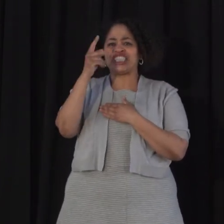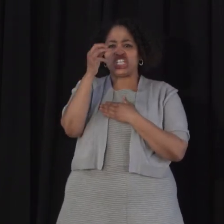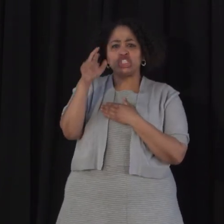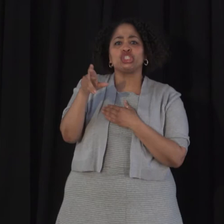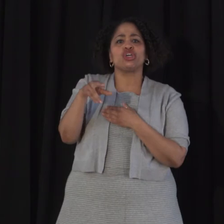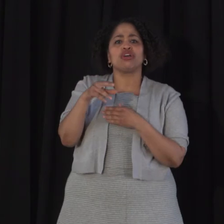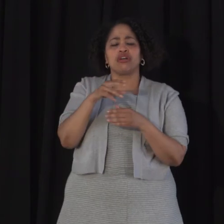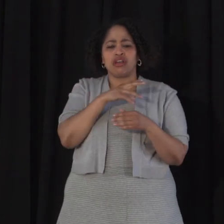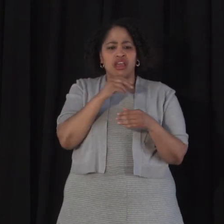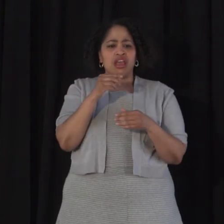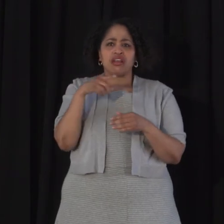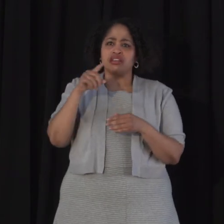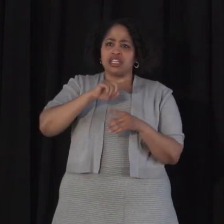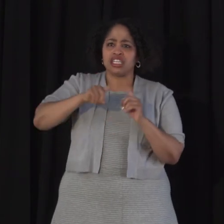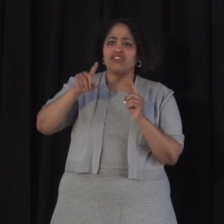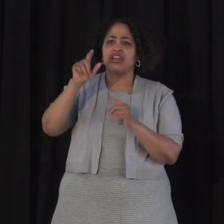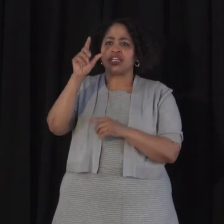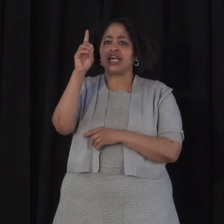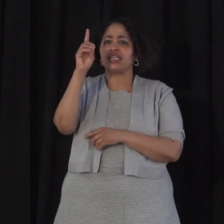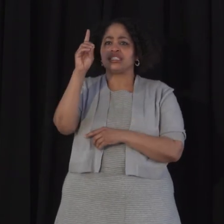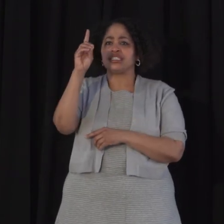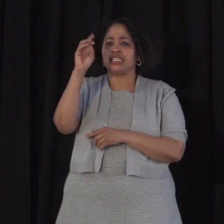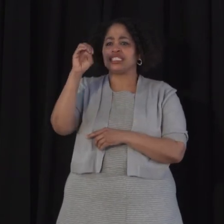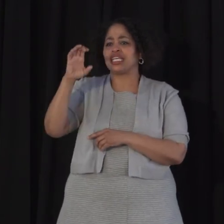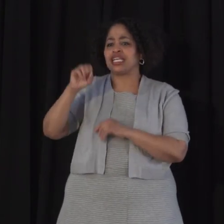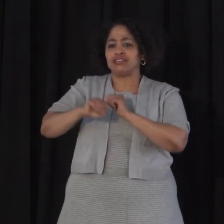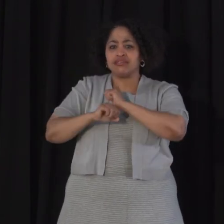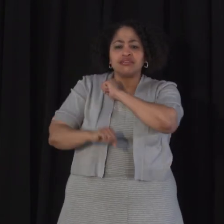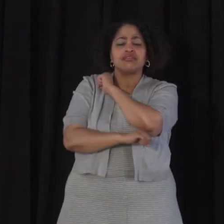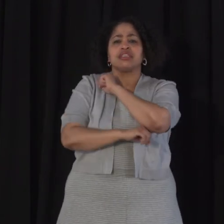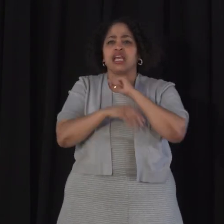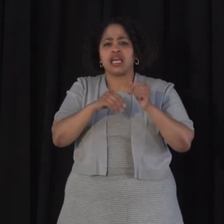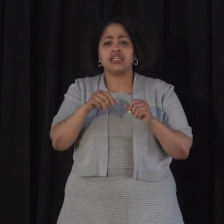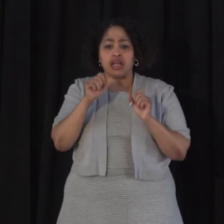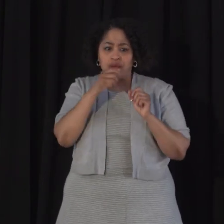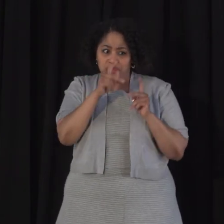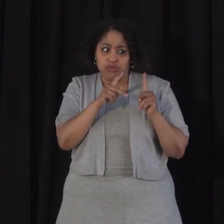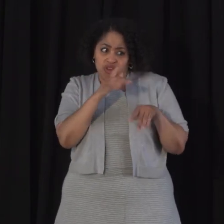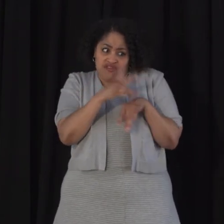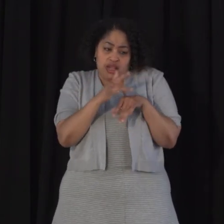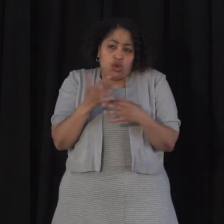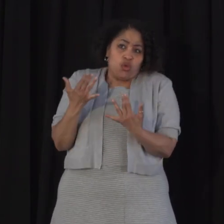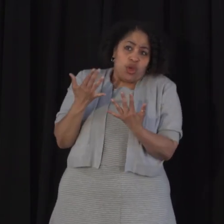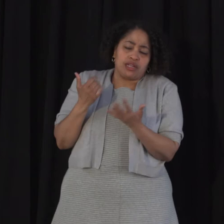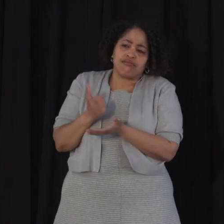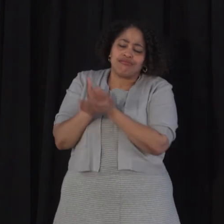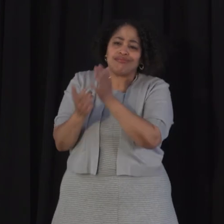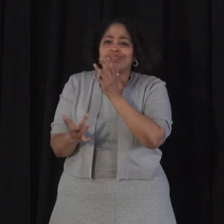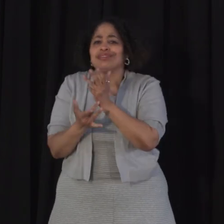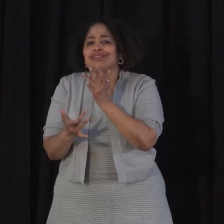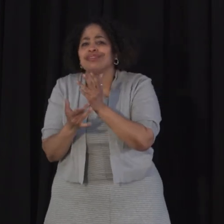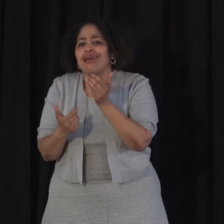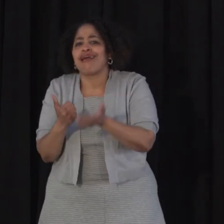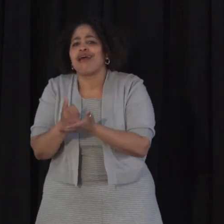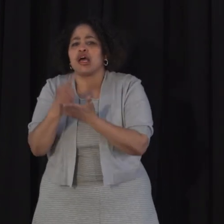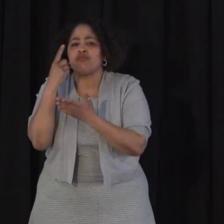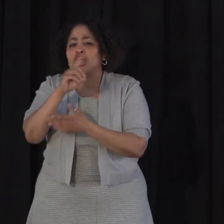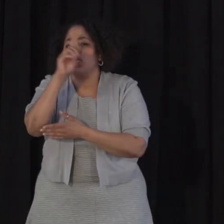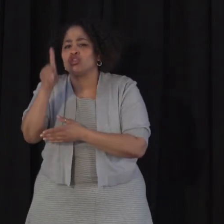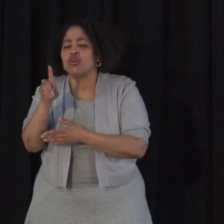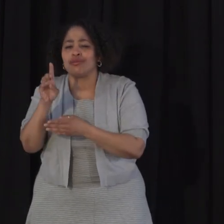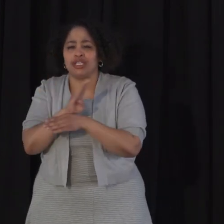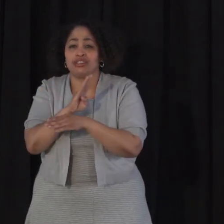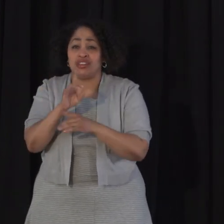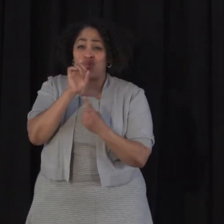the Accounting Aid Academies, and many more that are ready to provide technical assistance one-on-one for Detroit businesses. So that